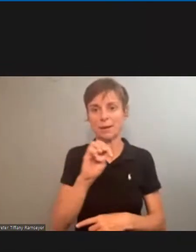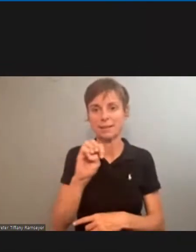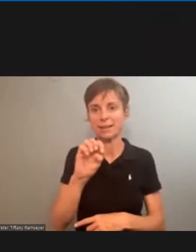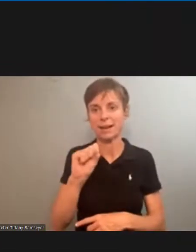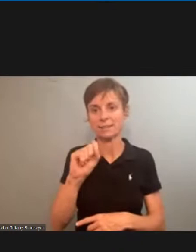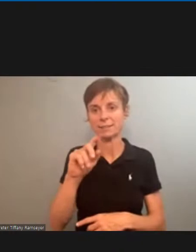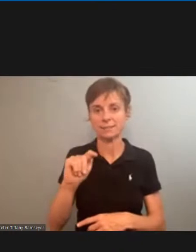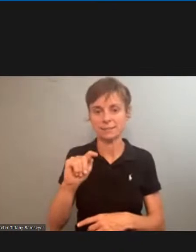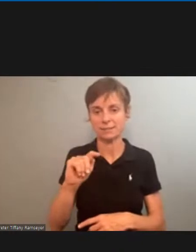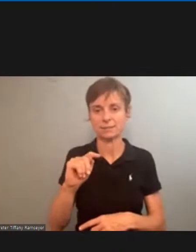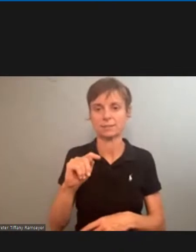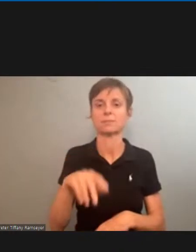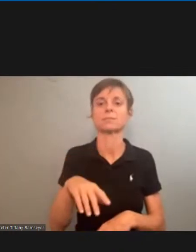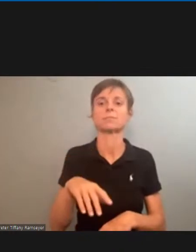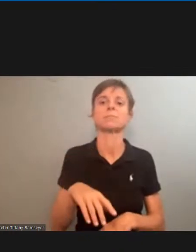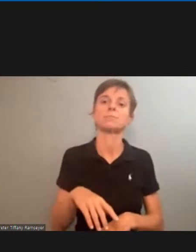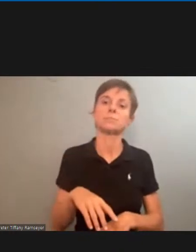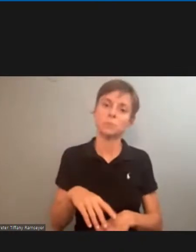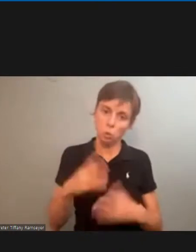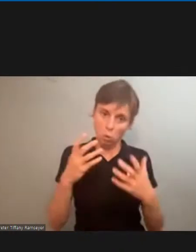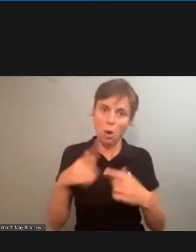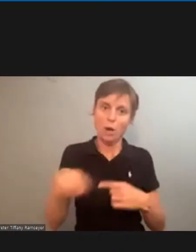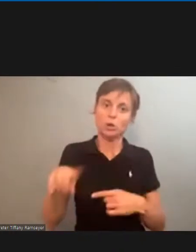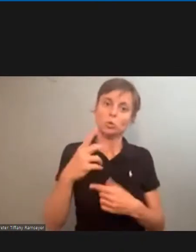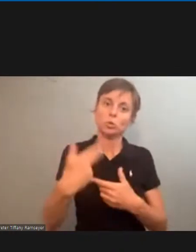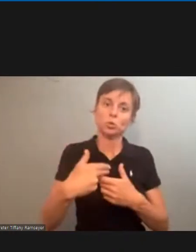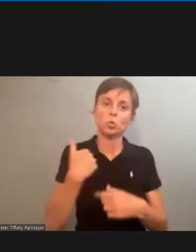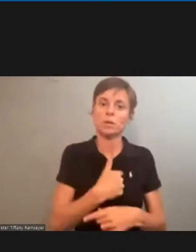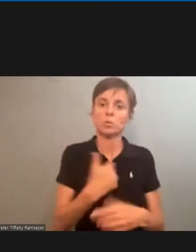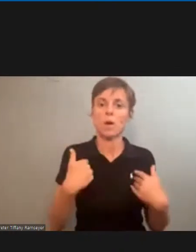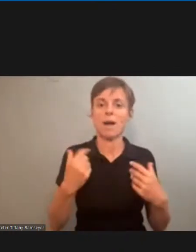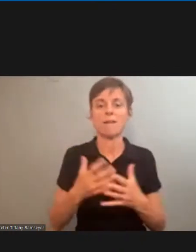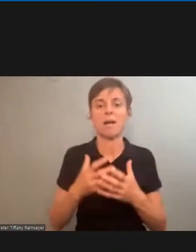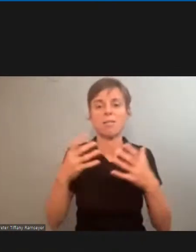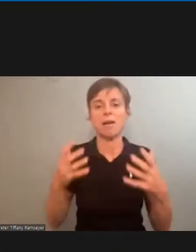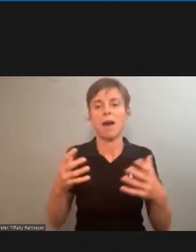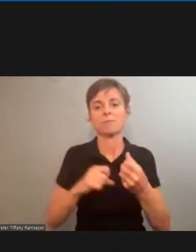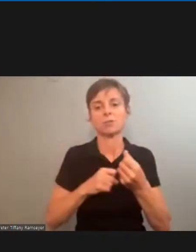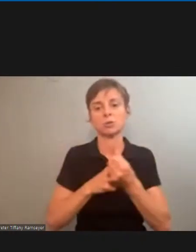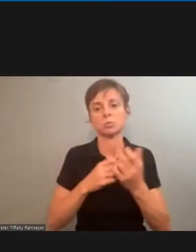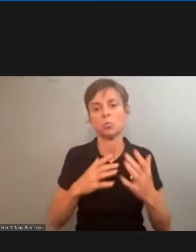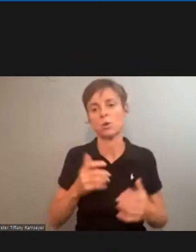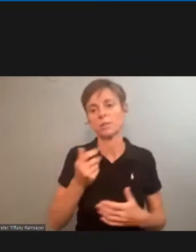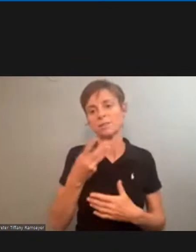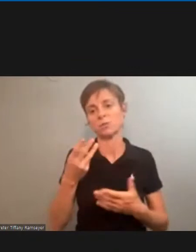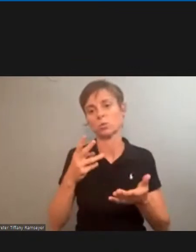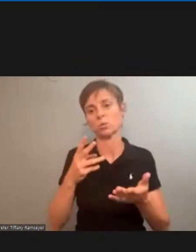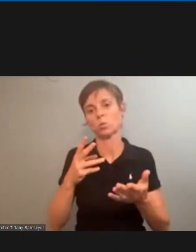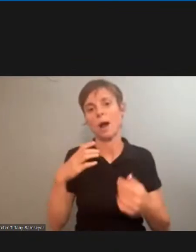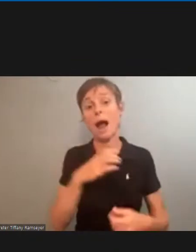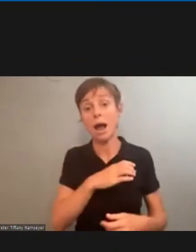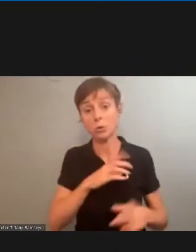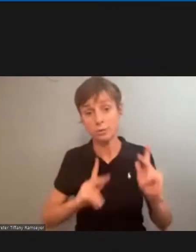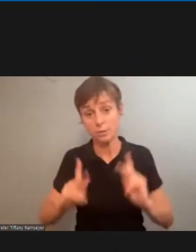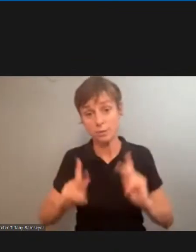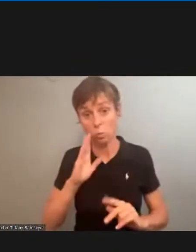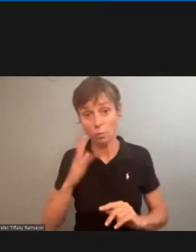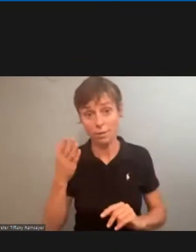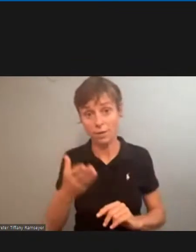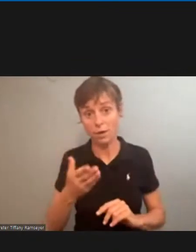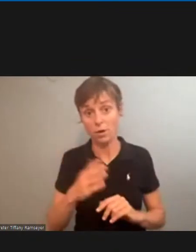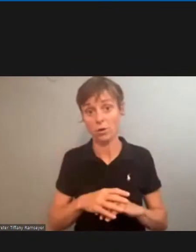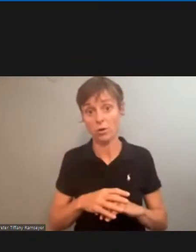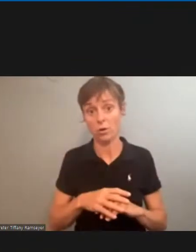you to be there with us because we will have lots of supporters there we have a couple of congress people coming we have